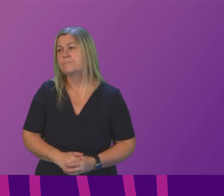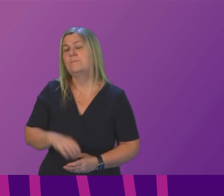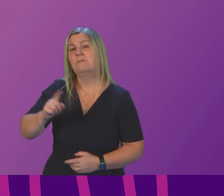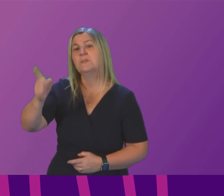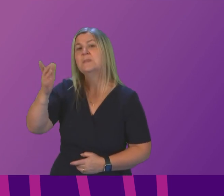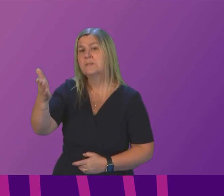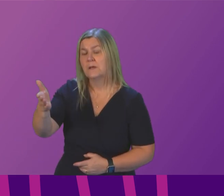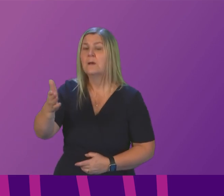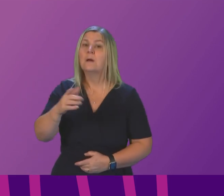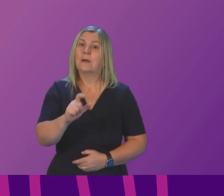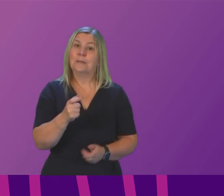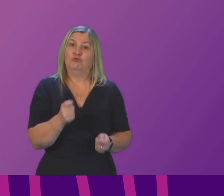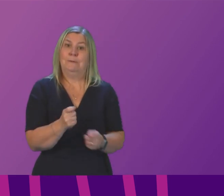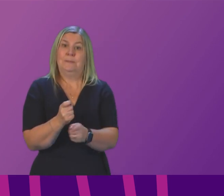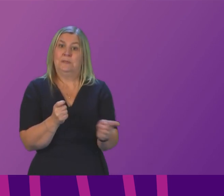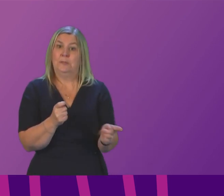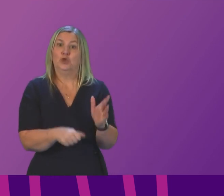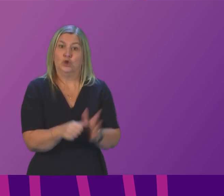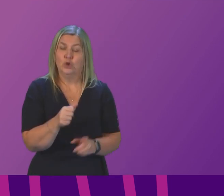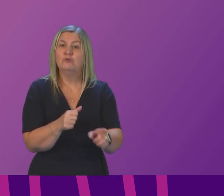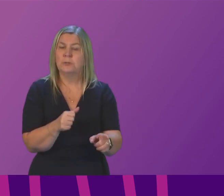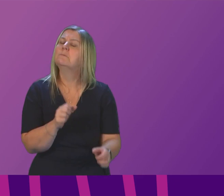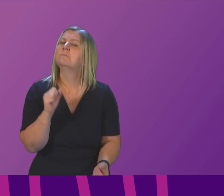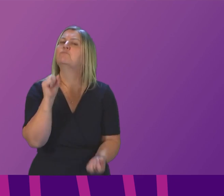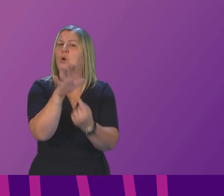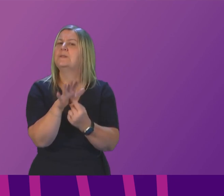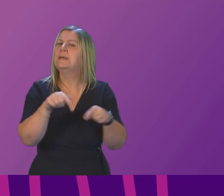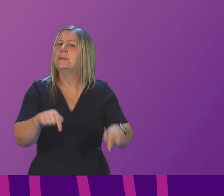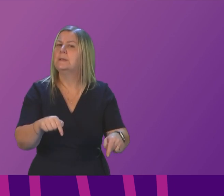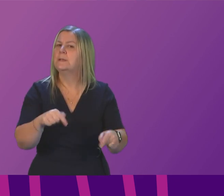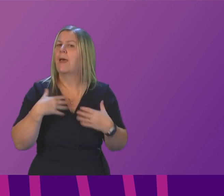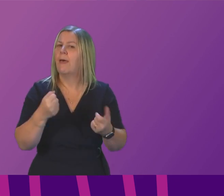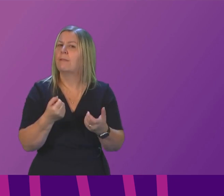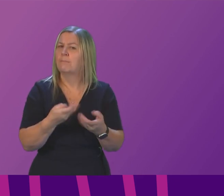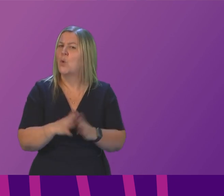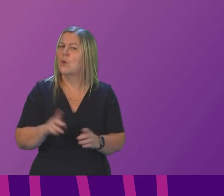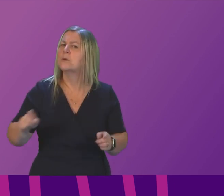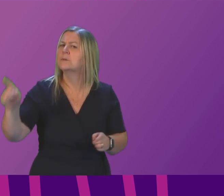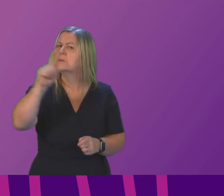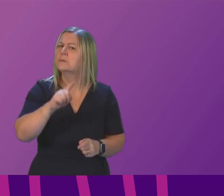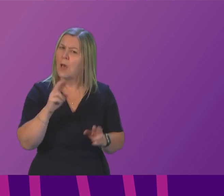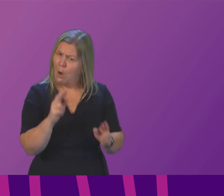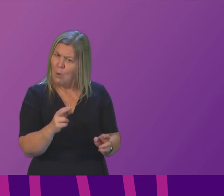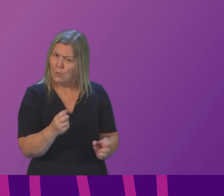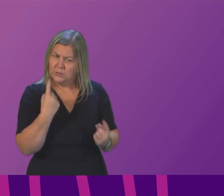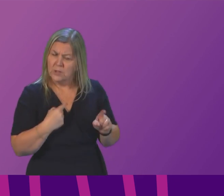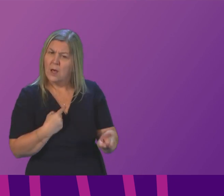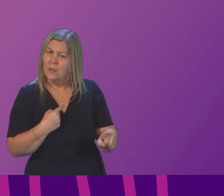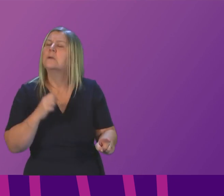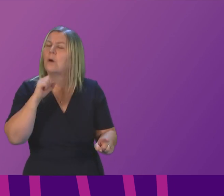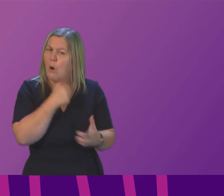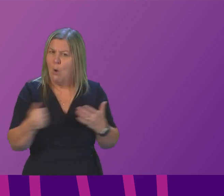clear cancer treatment and surgery is always prioritised by health boards and I would hope Jackie Bailey would recognise that